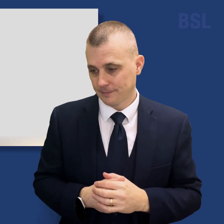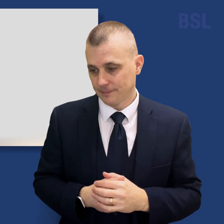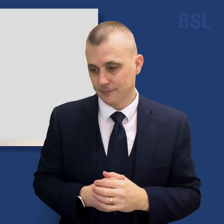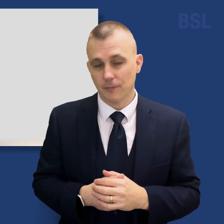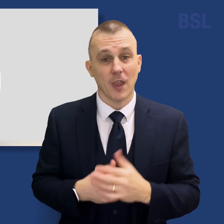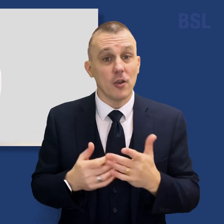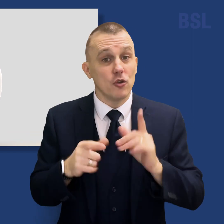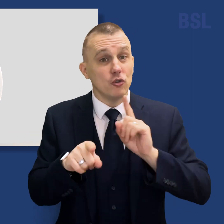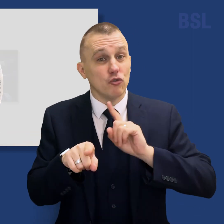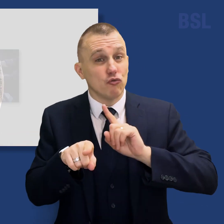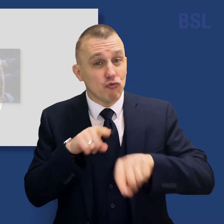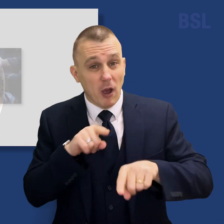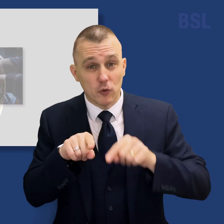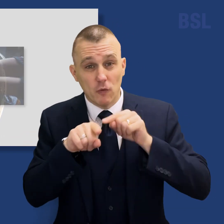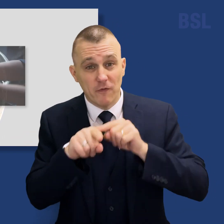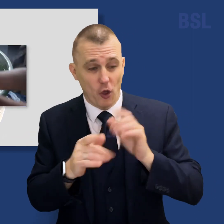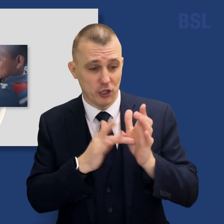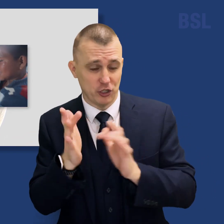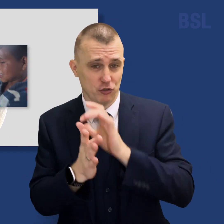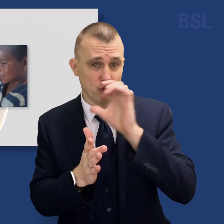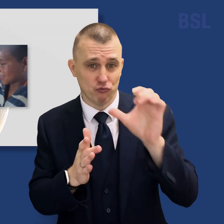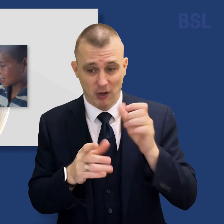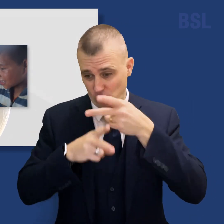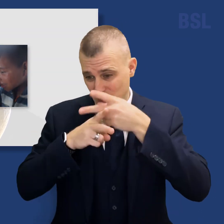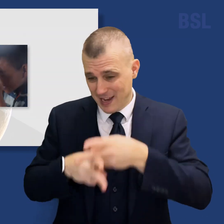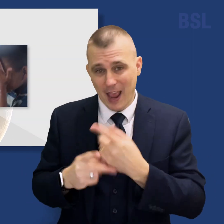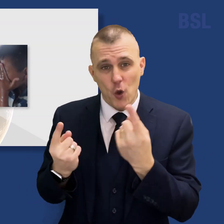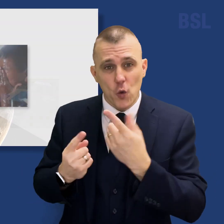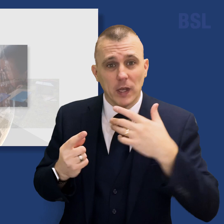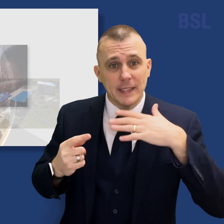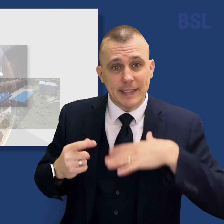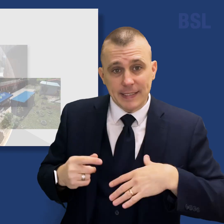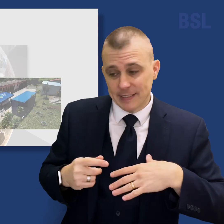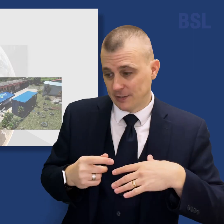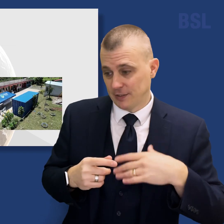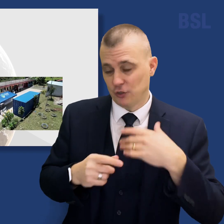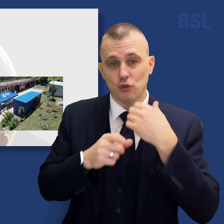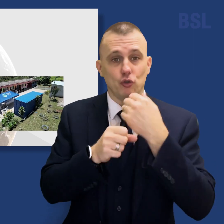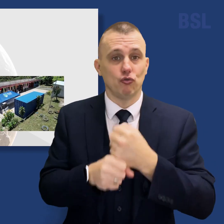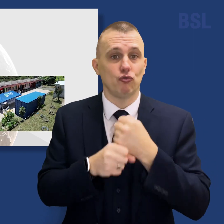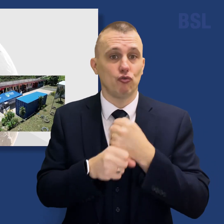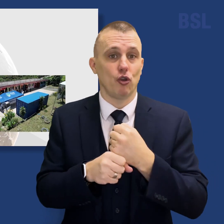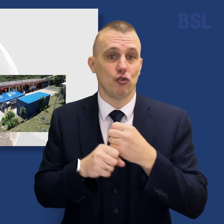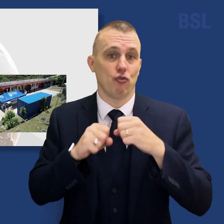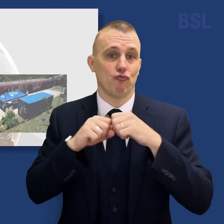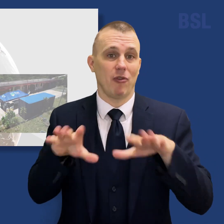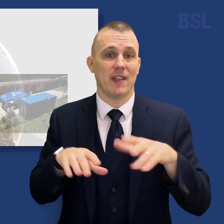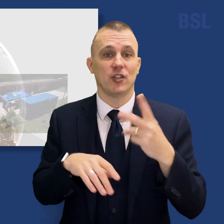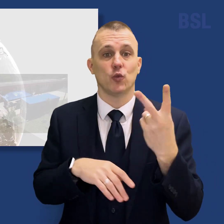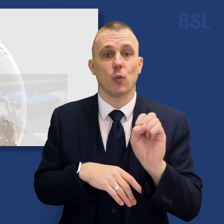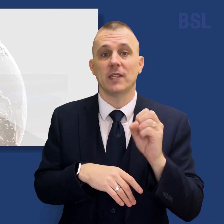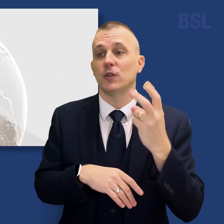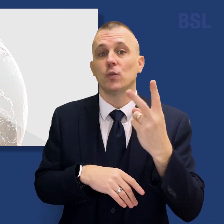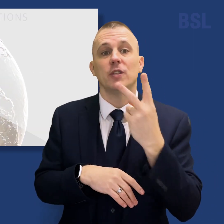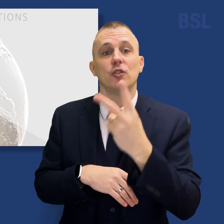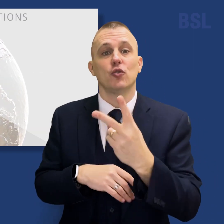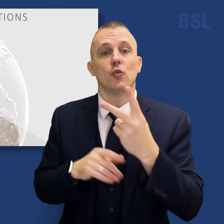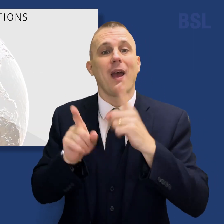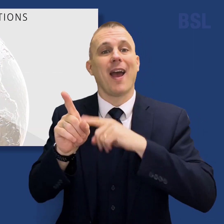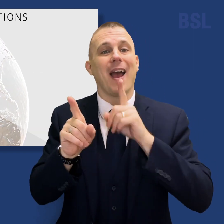In seeking to follow Jesus Christ's example of caring for those in need, the Church released its 2022 annual report. More